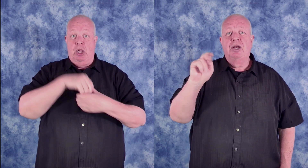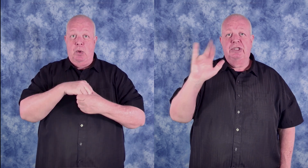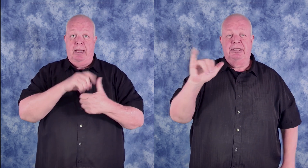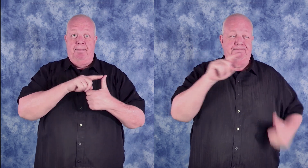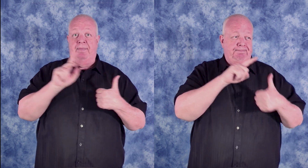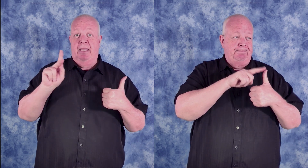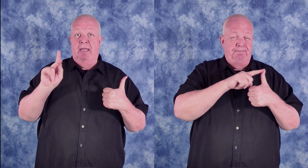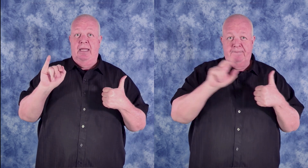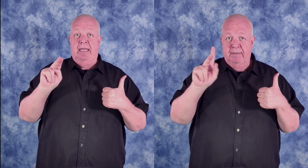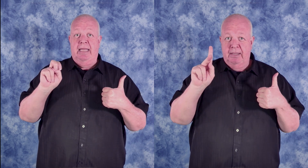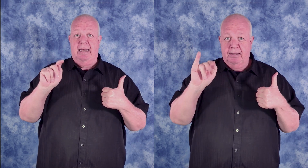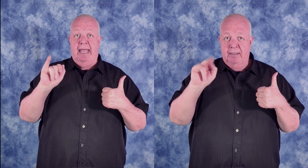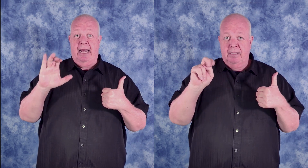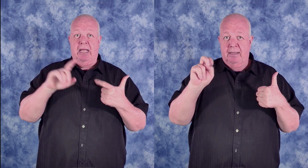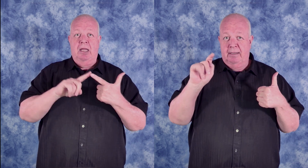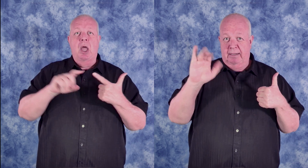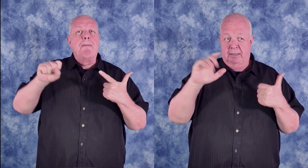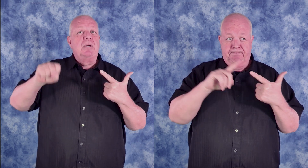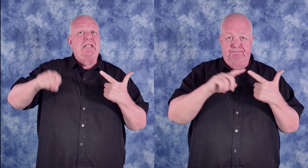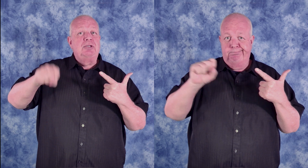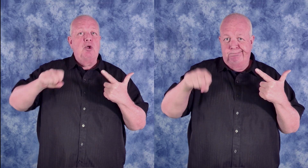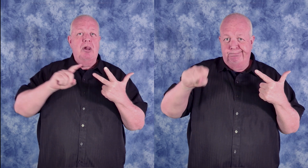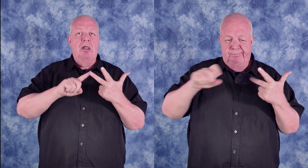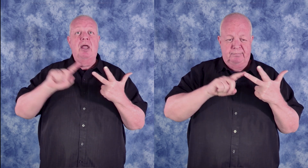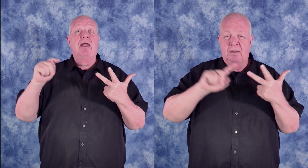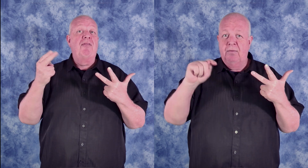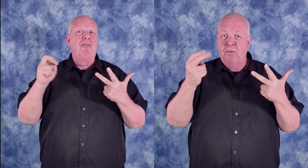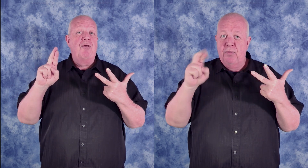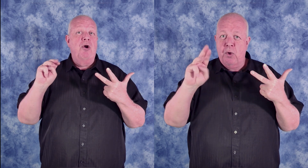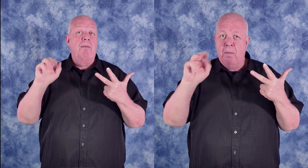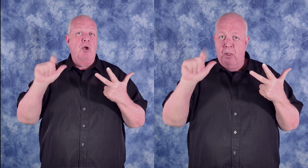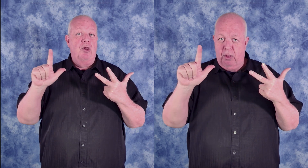including kinetic, potential, and thermal energy.